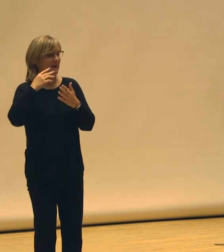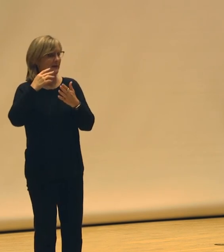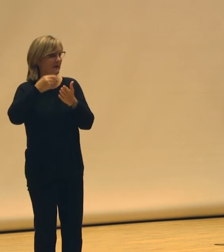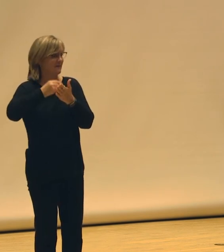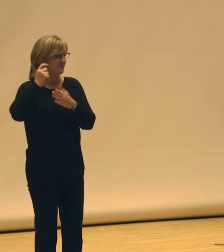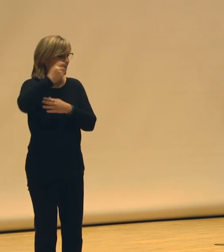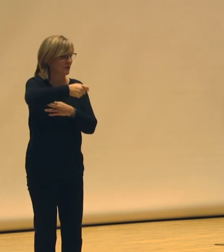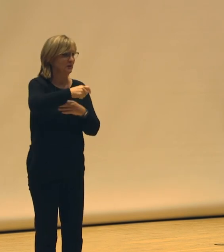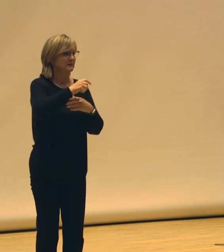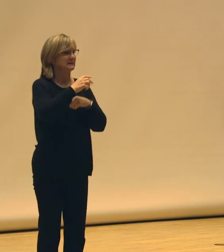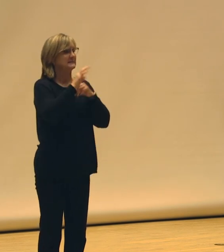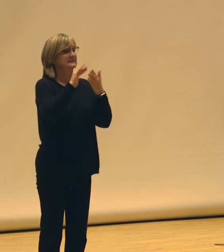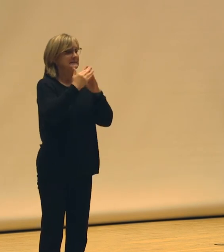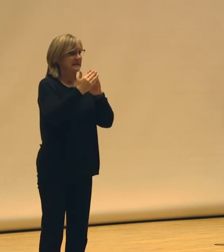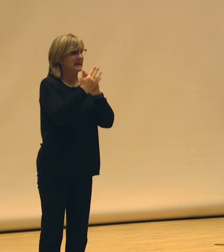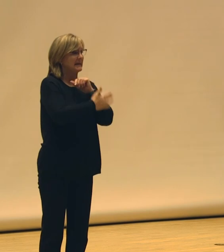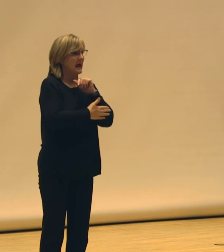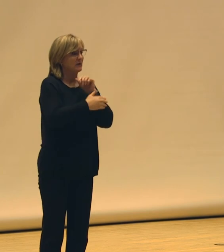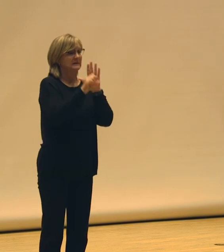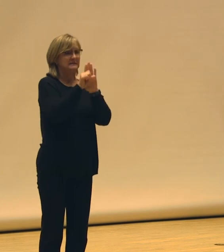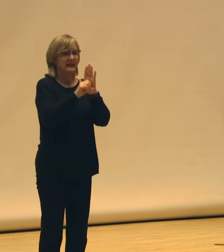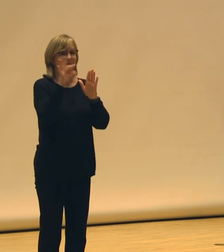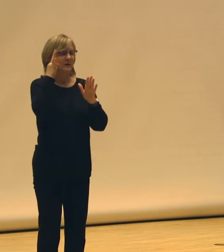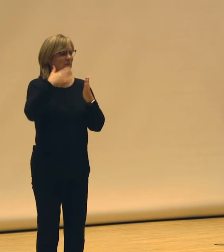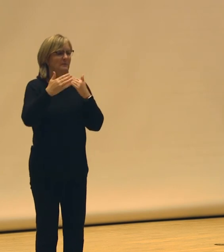city, county, state, or federal, get there.